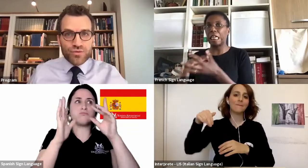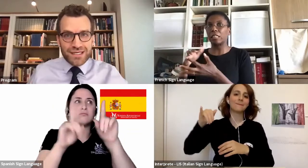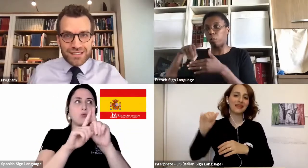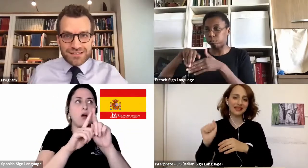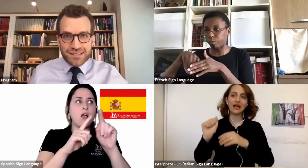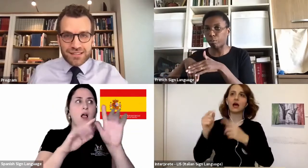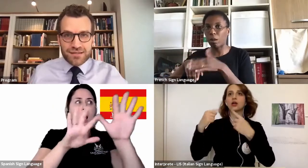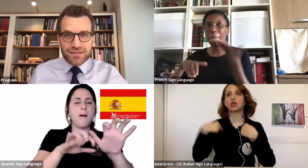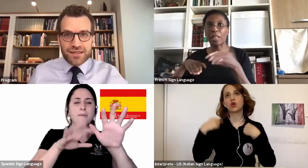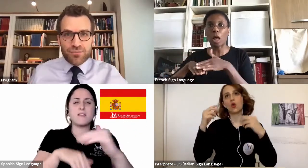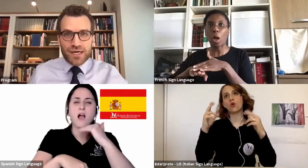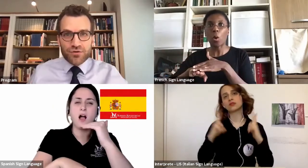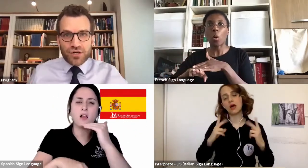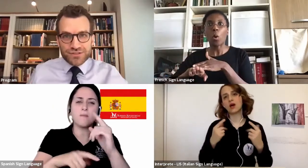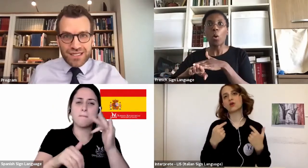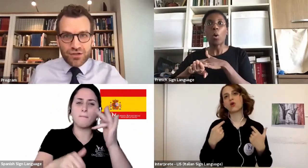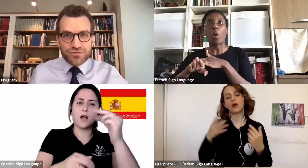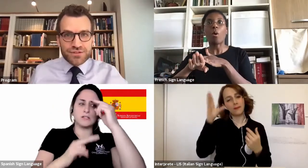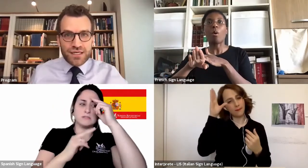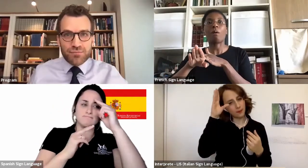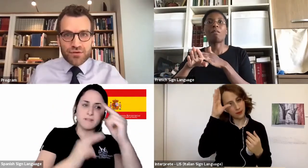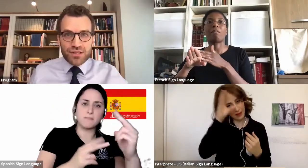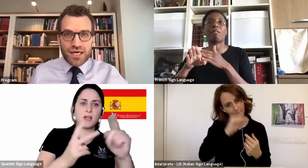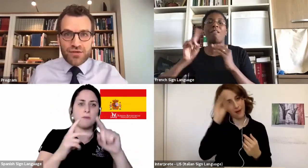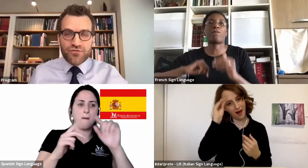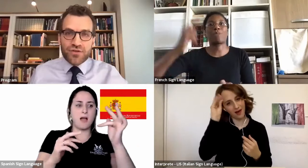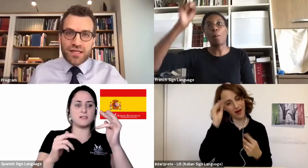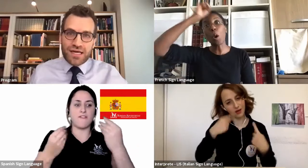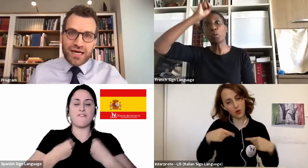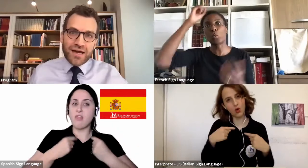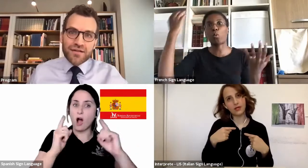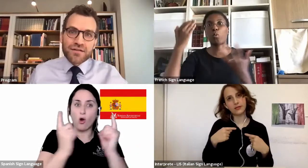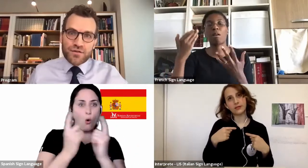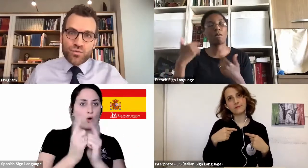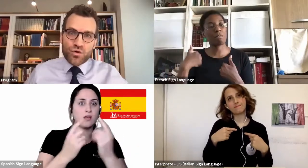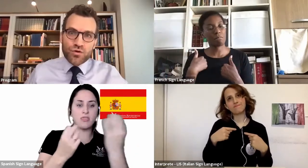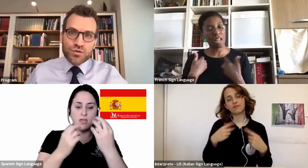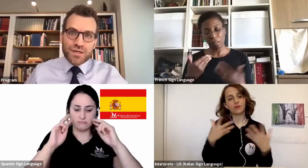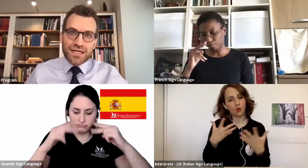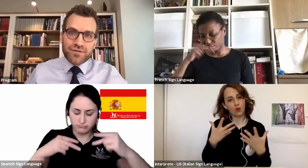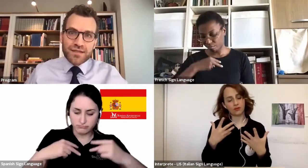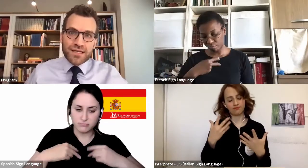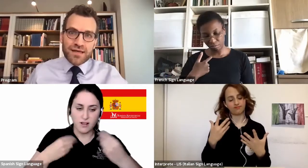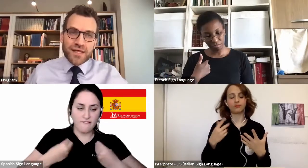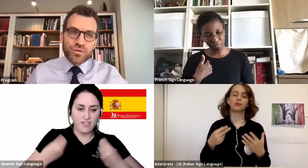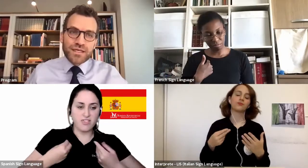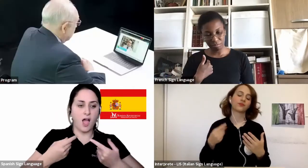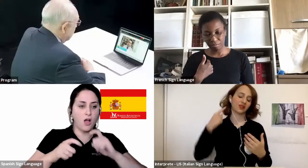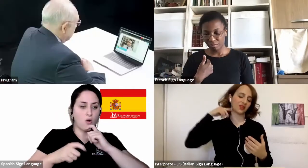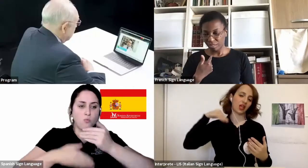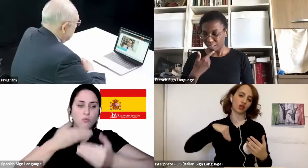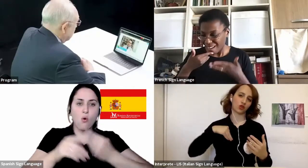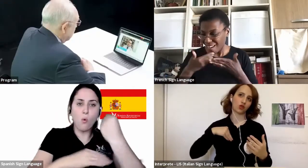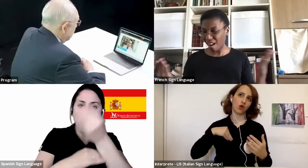more realistic about ourselves, about life, and the world we live in, and that we